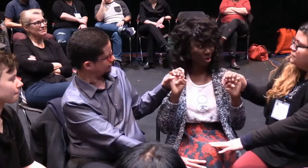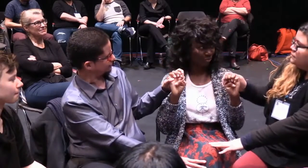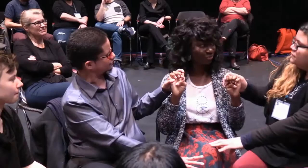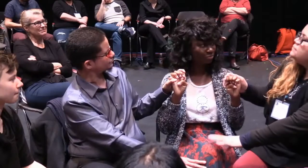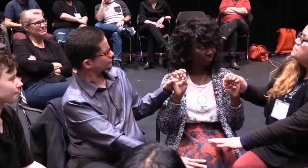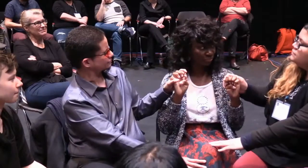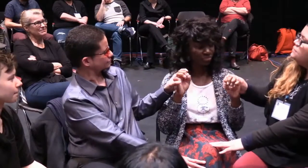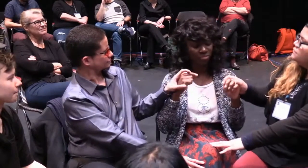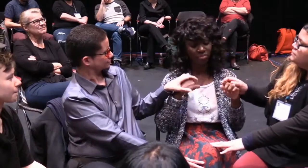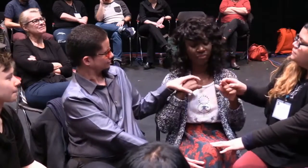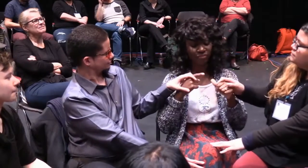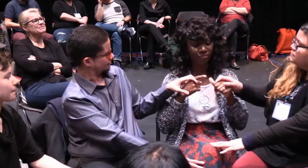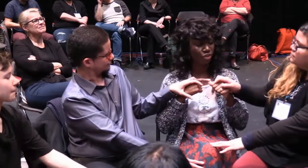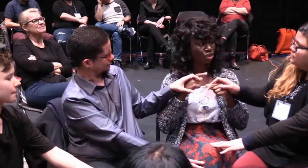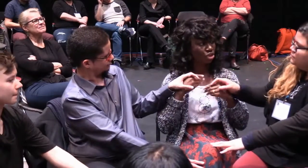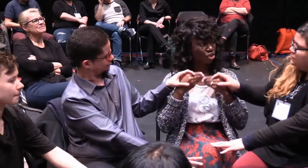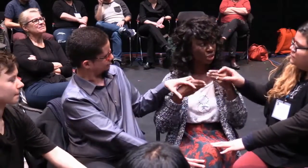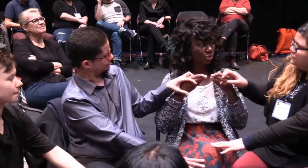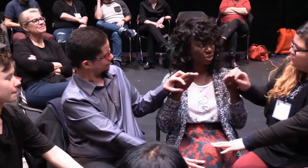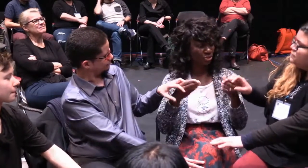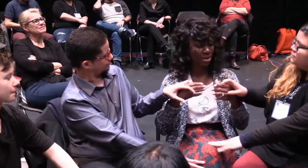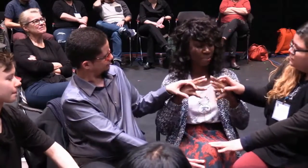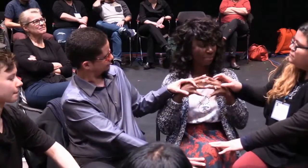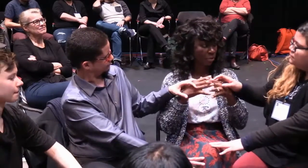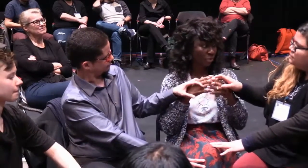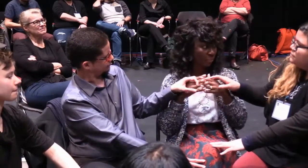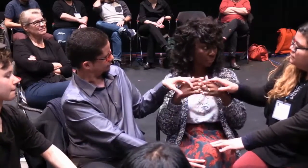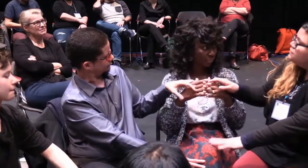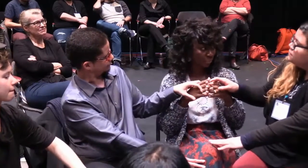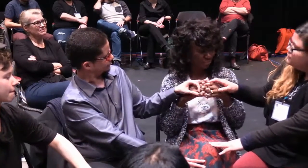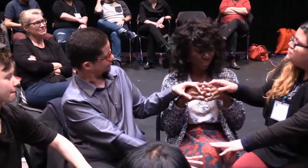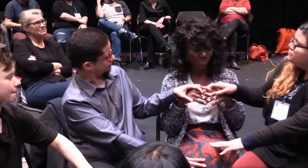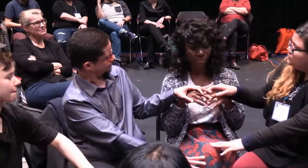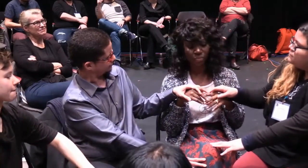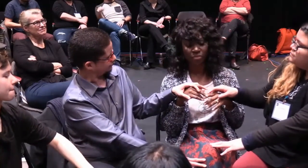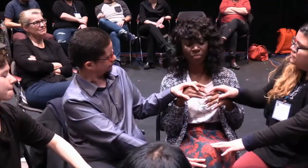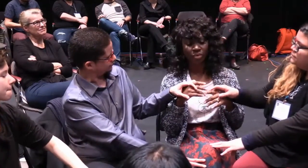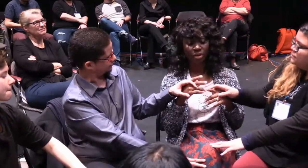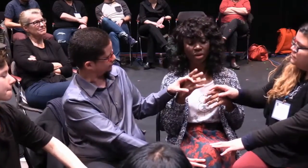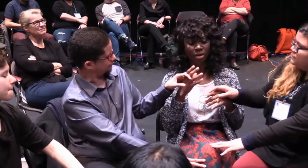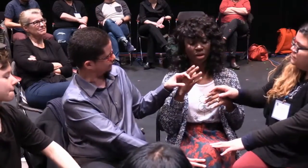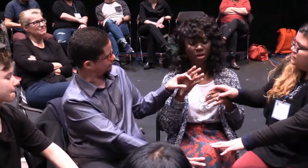Sierra Leone, and I'm a first generation American.